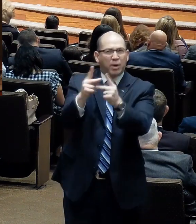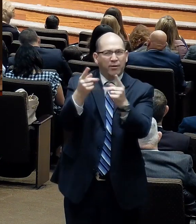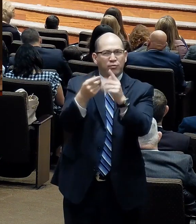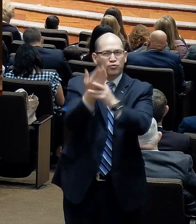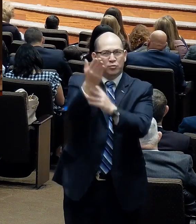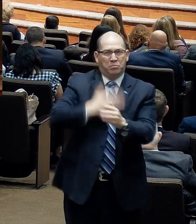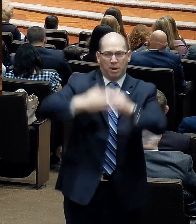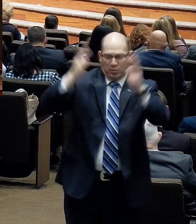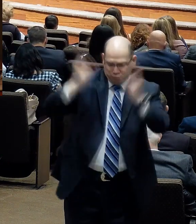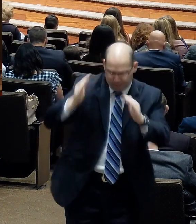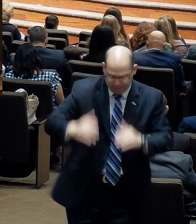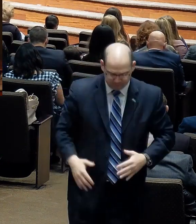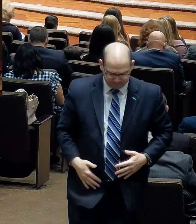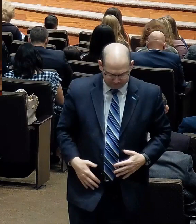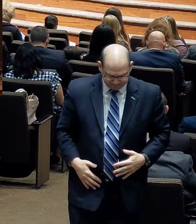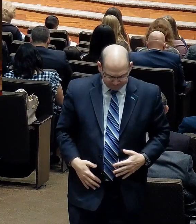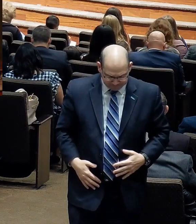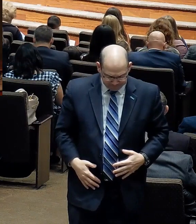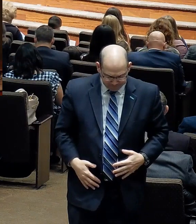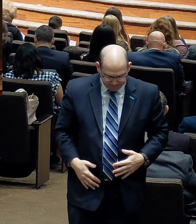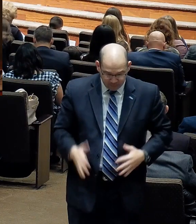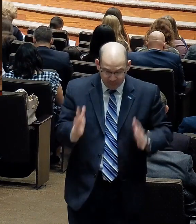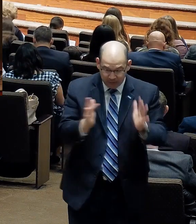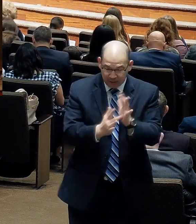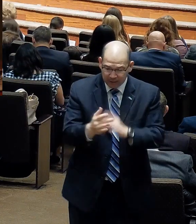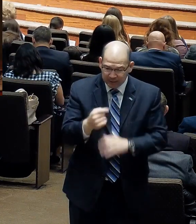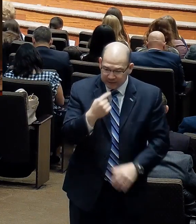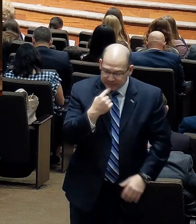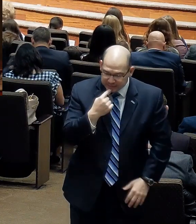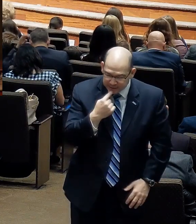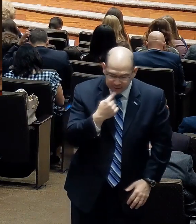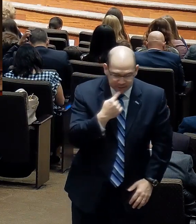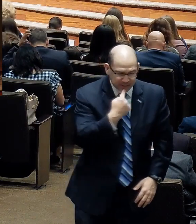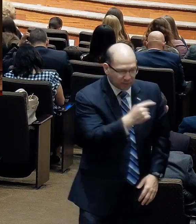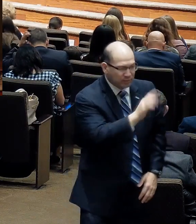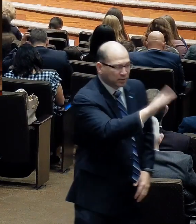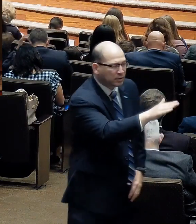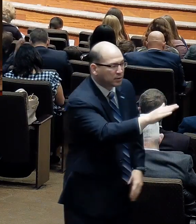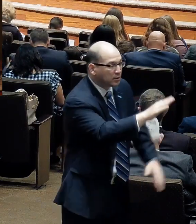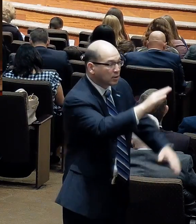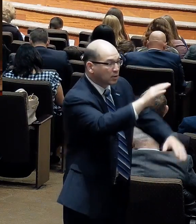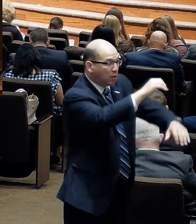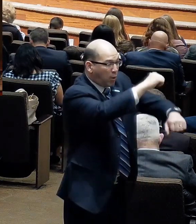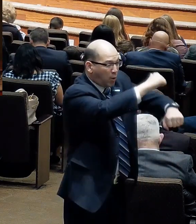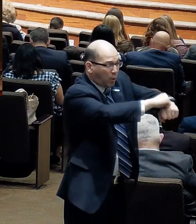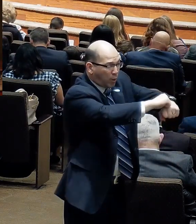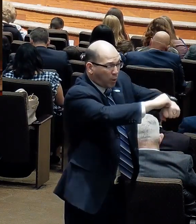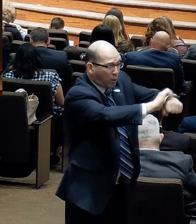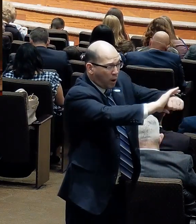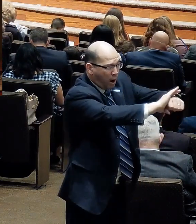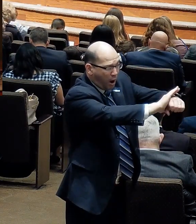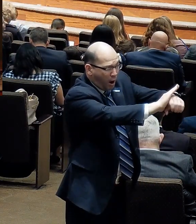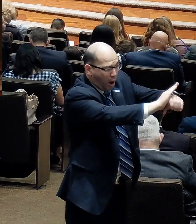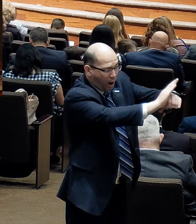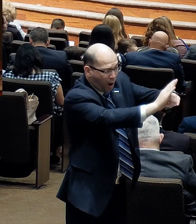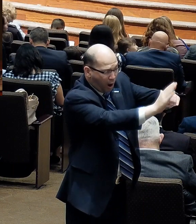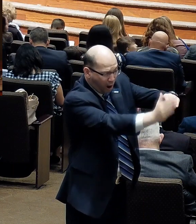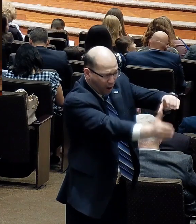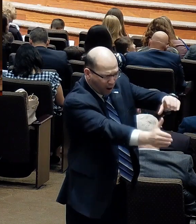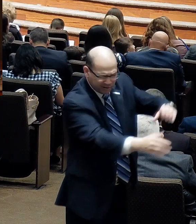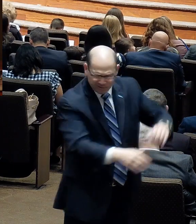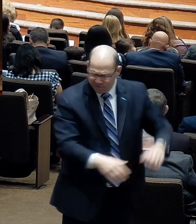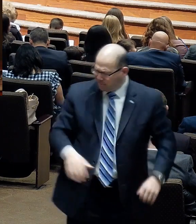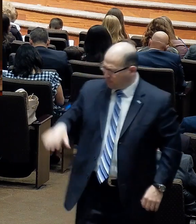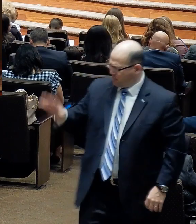and see what it says. Because Jesus said, ye away the stone. Martha, the sister of him that was dead, saith unto him, Lord, by this time he